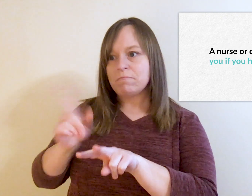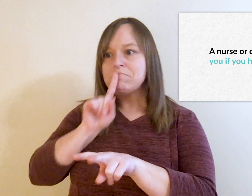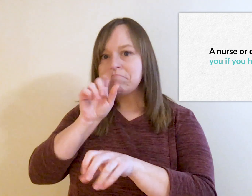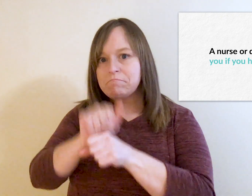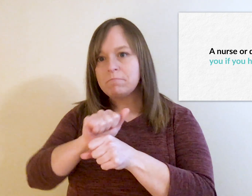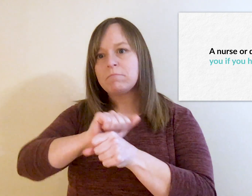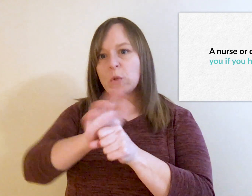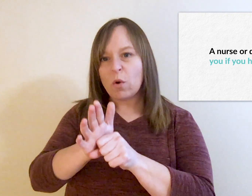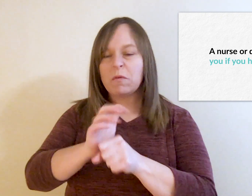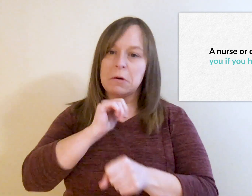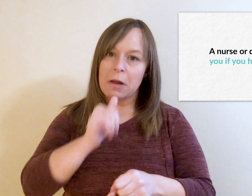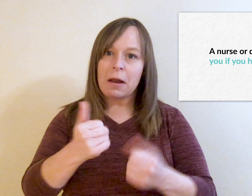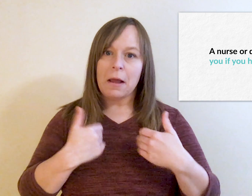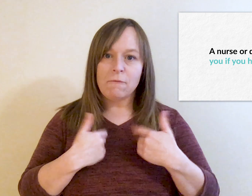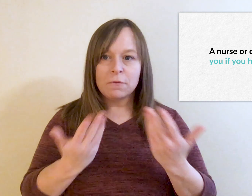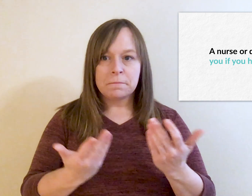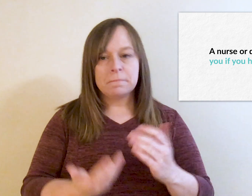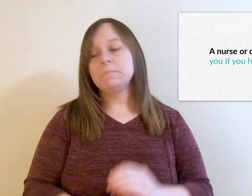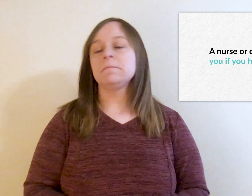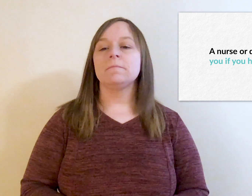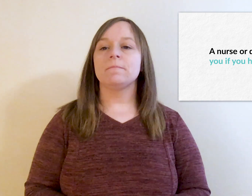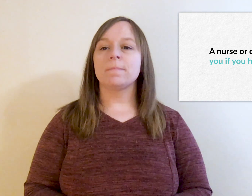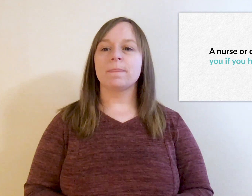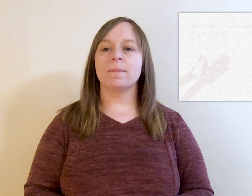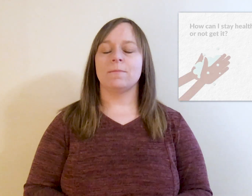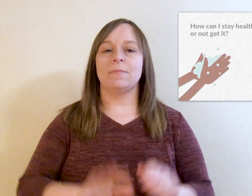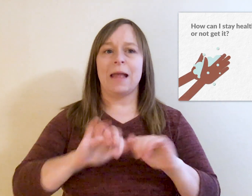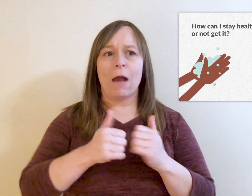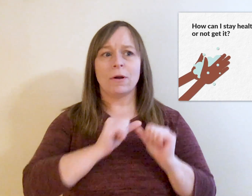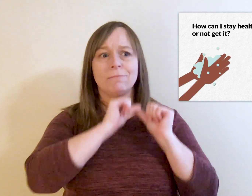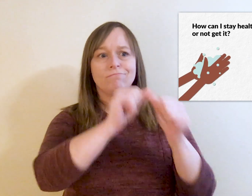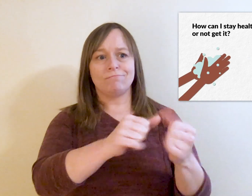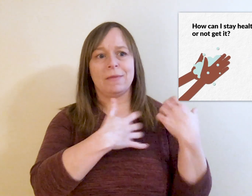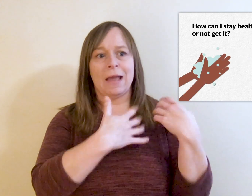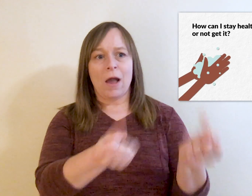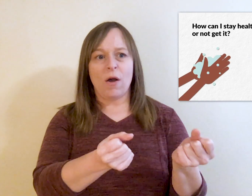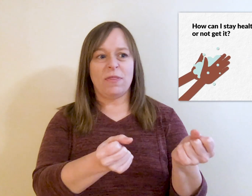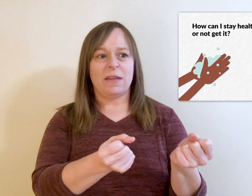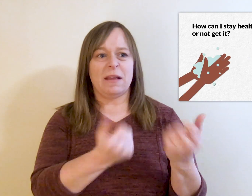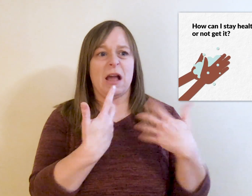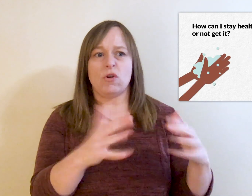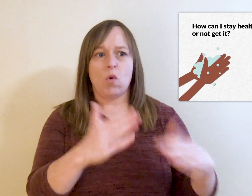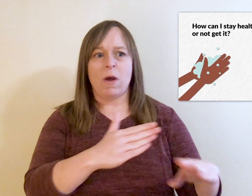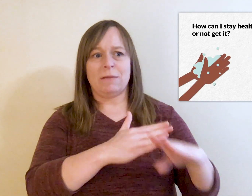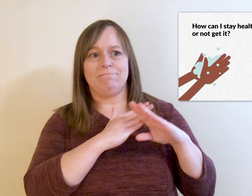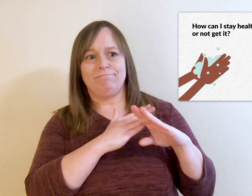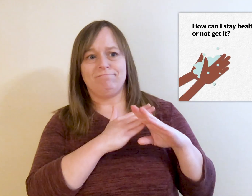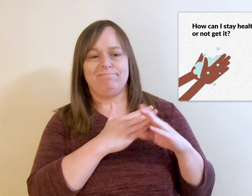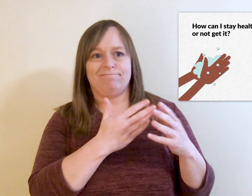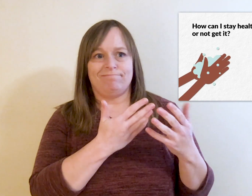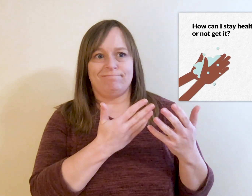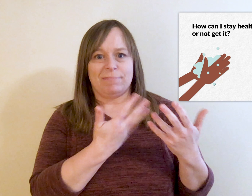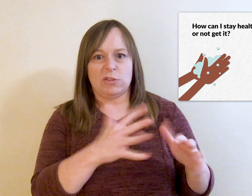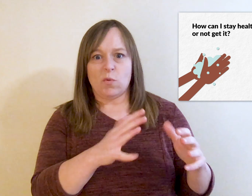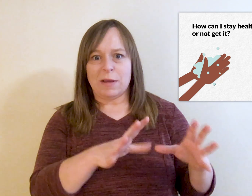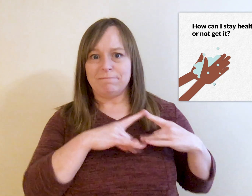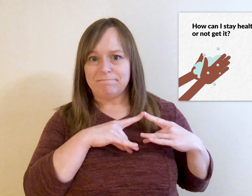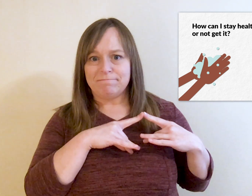you if you have COVID-19. How can I stay healthy or not get it? Wash your